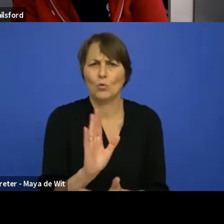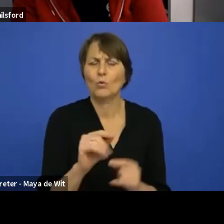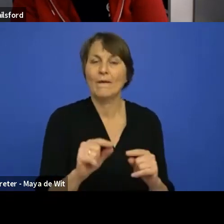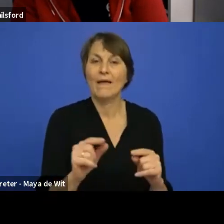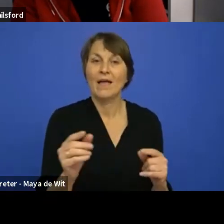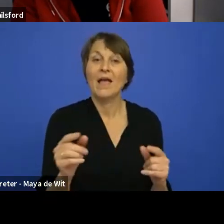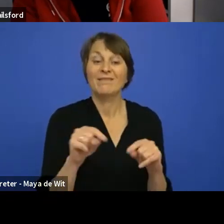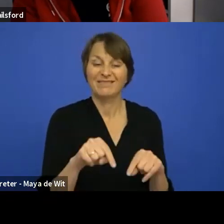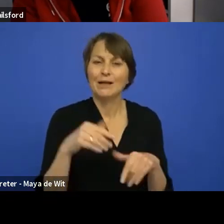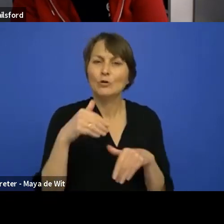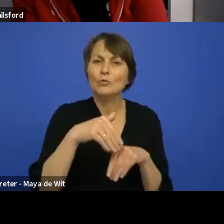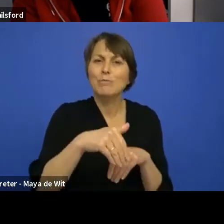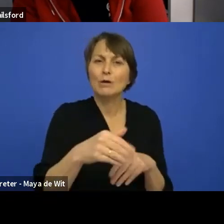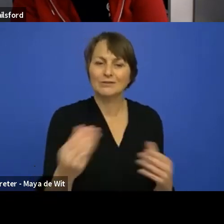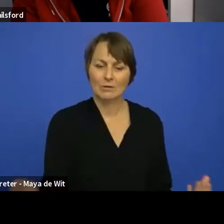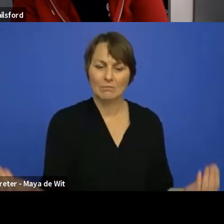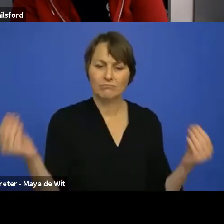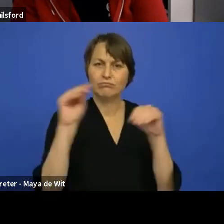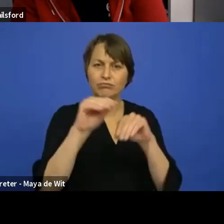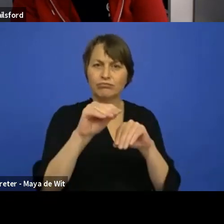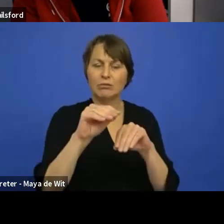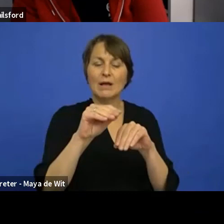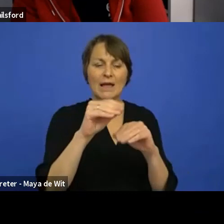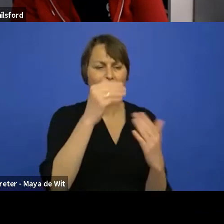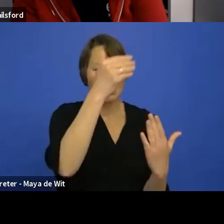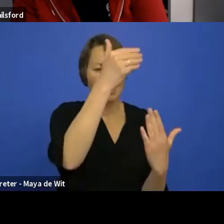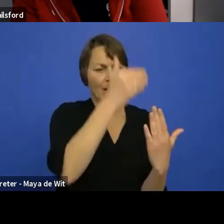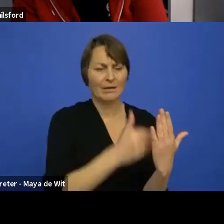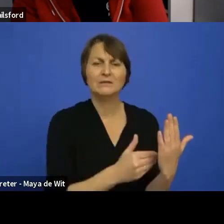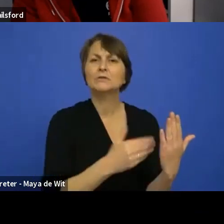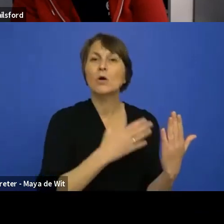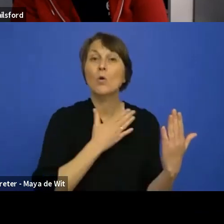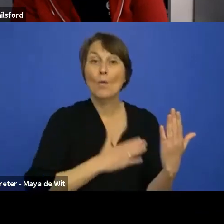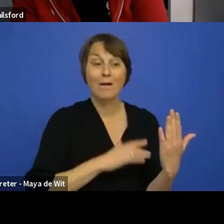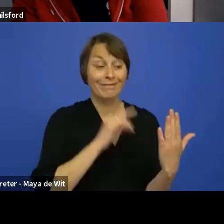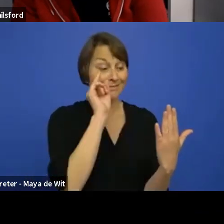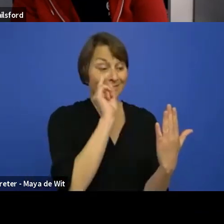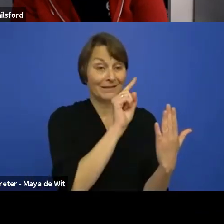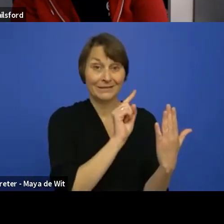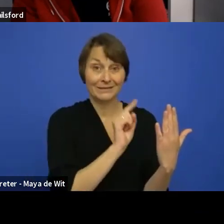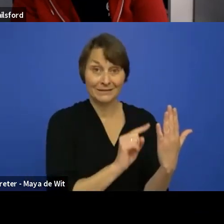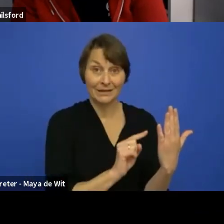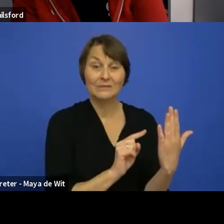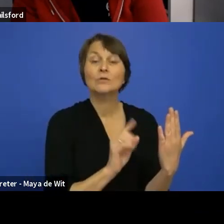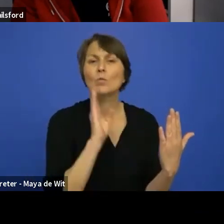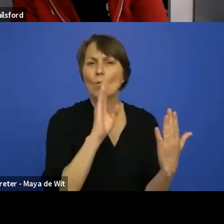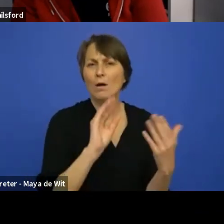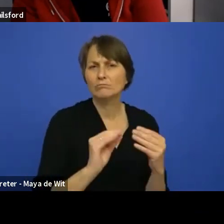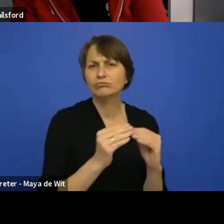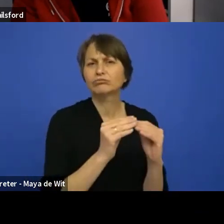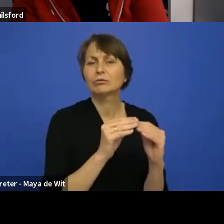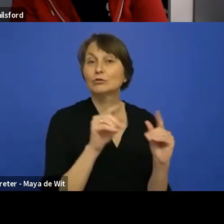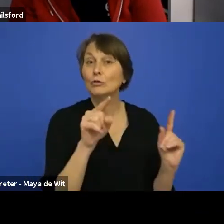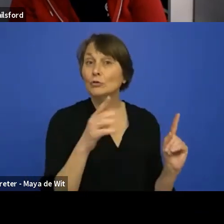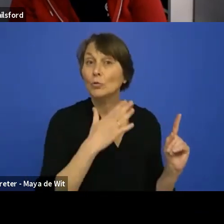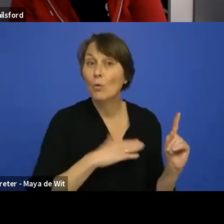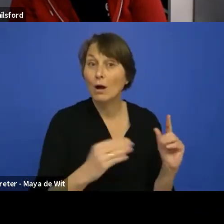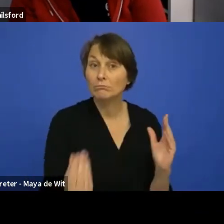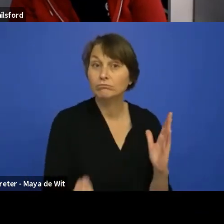be like a list of these, all the components that we intend to make. Uh, so also as, as a contributor, you could pick one and say, I'm